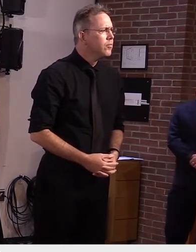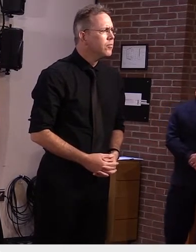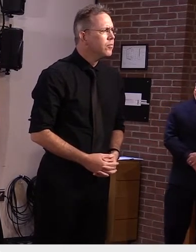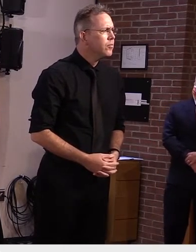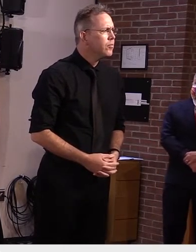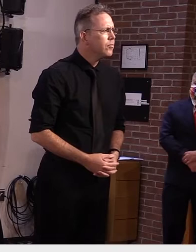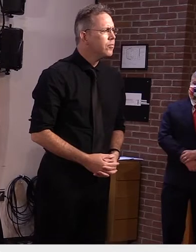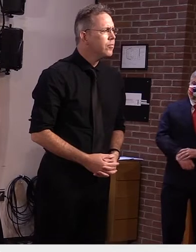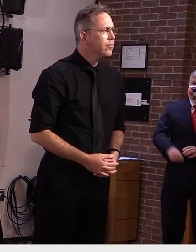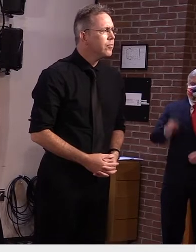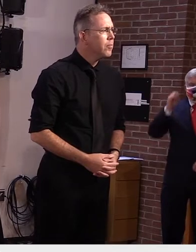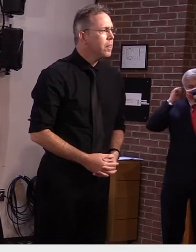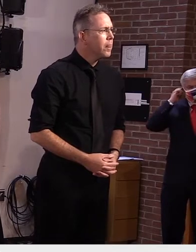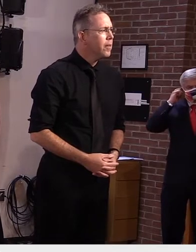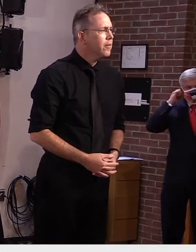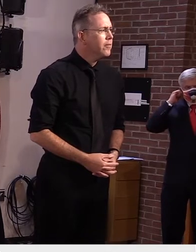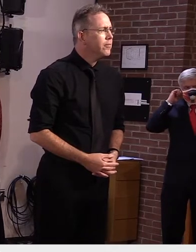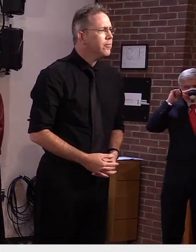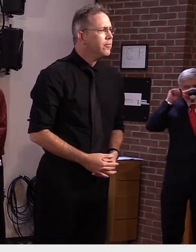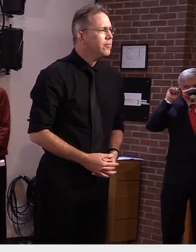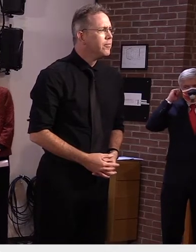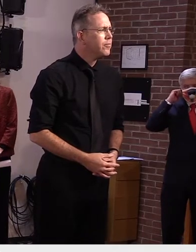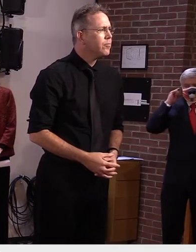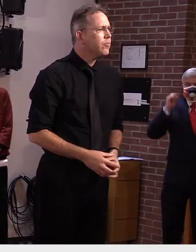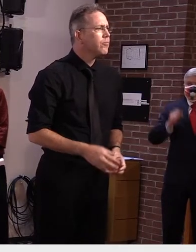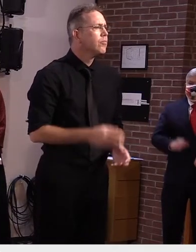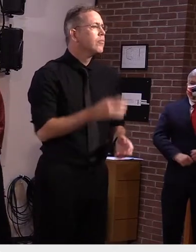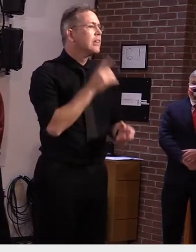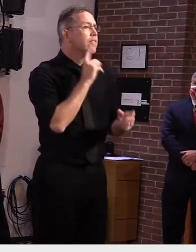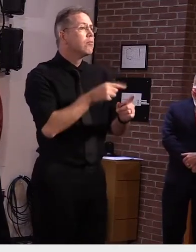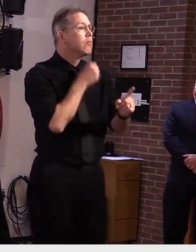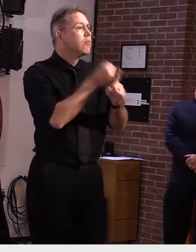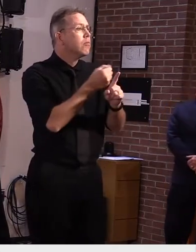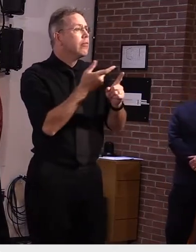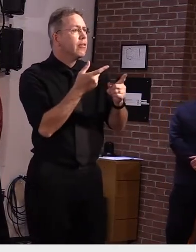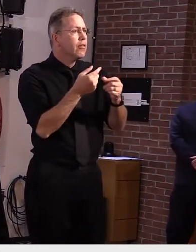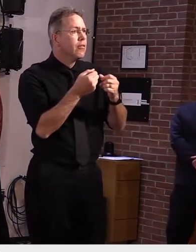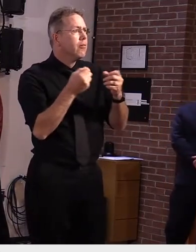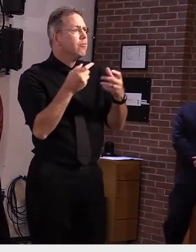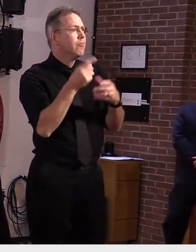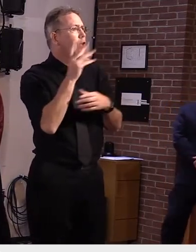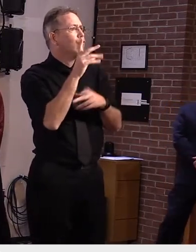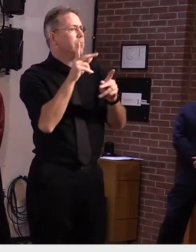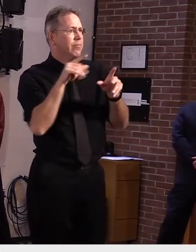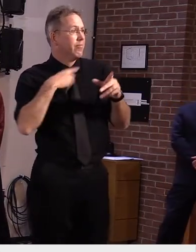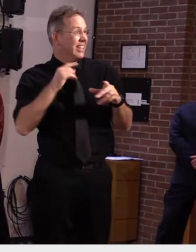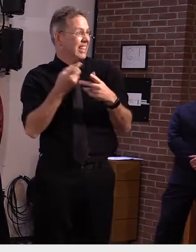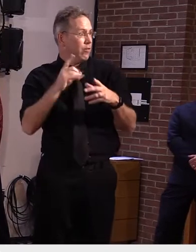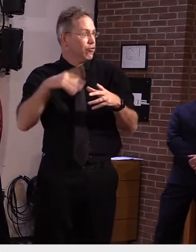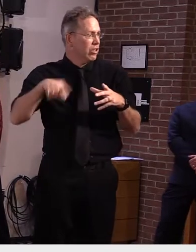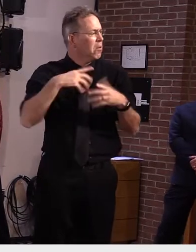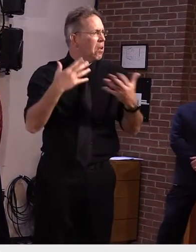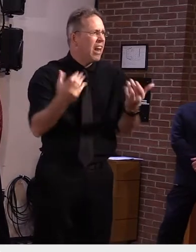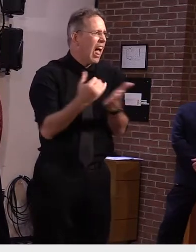yeah it depends because um some cases have just one household contact